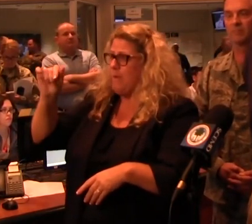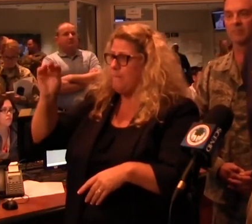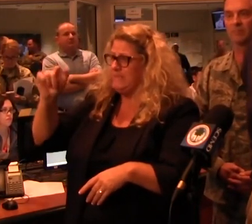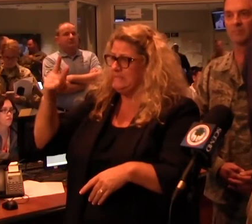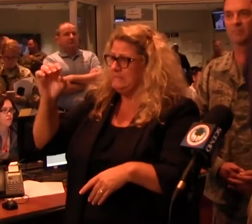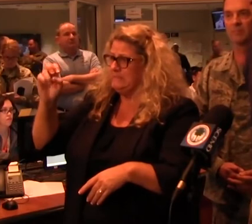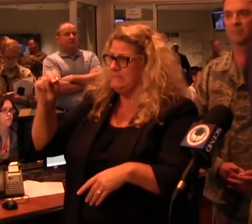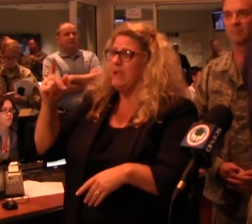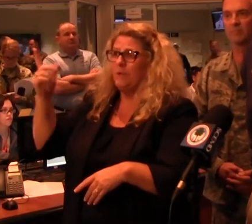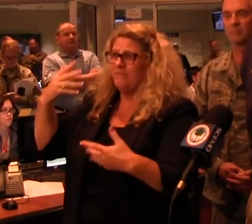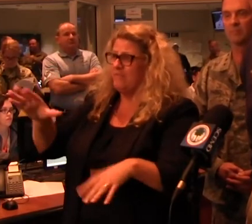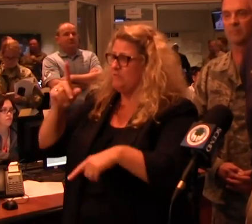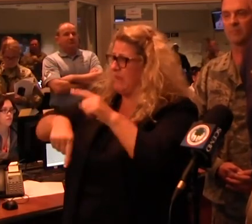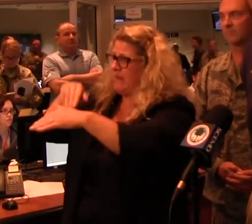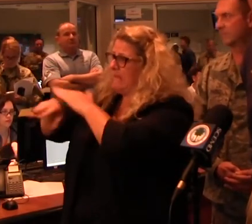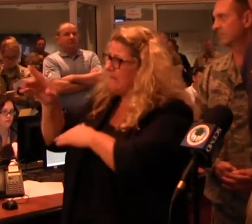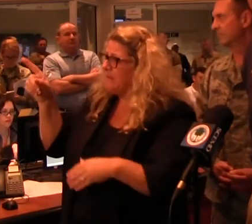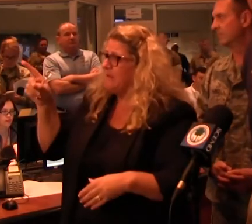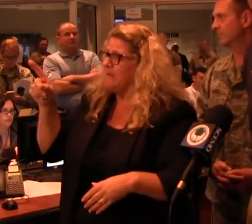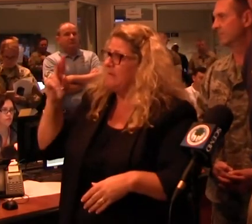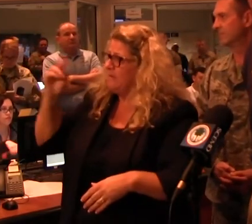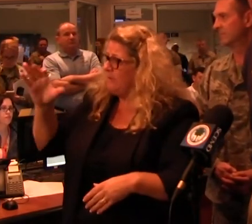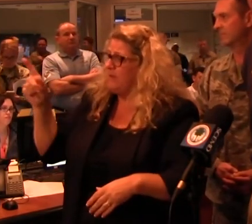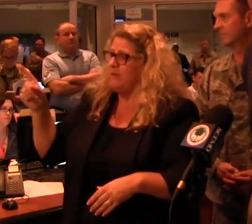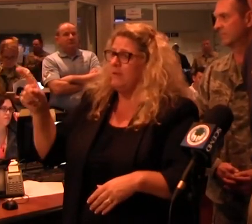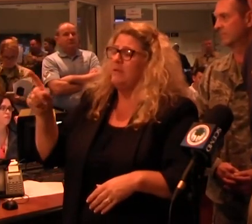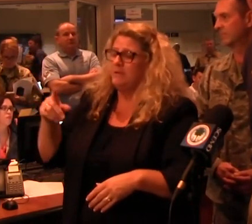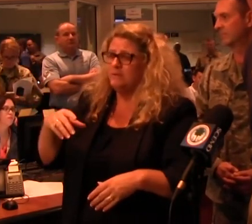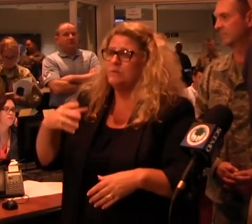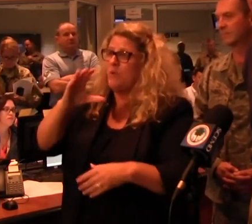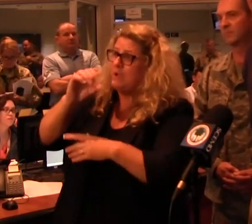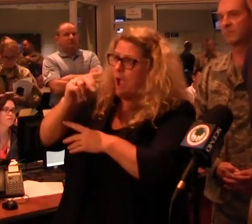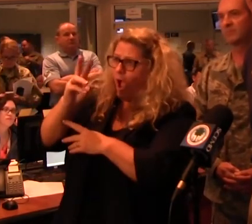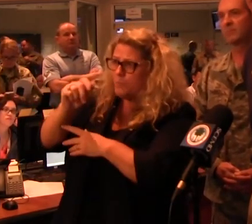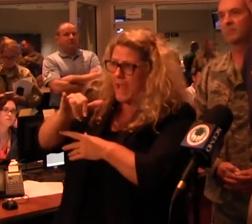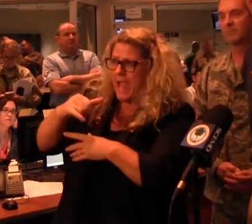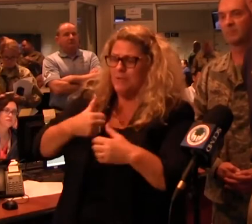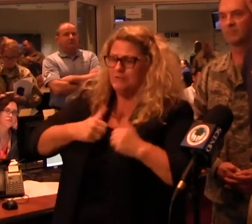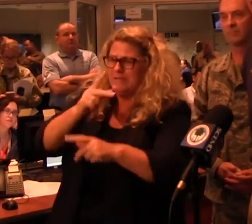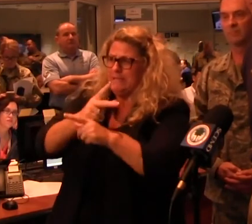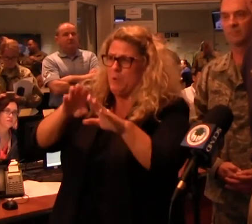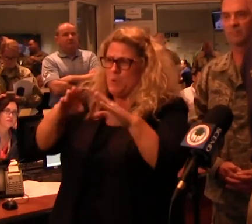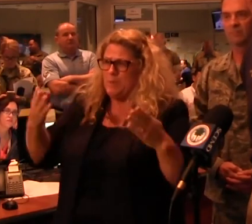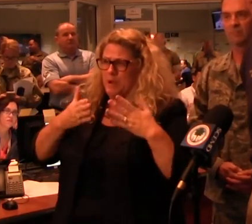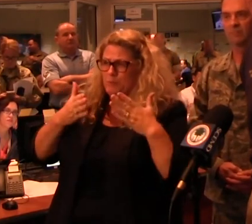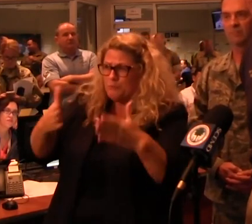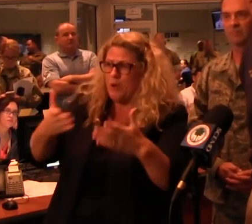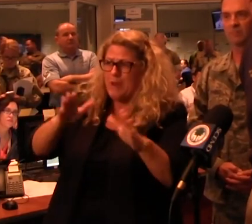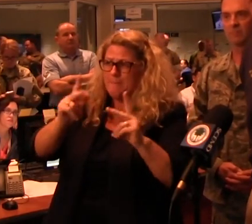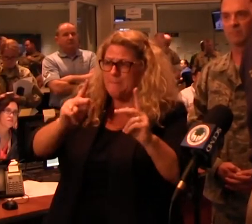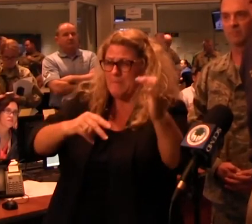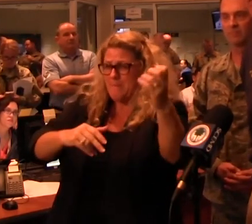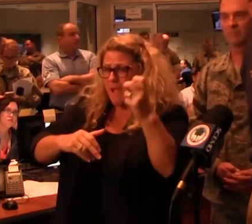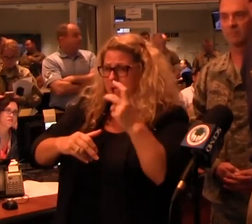places that we have not, we have not experienced that. We have prepared, as you know, we're in Conway keeping the road open down there. We have been very